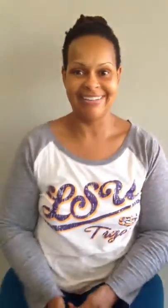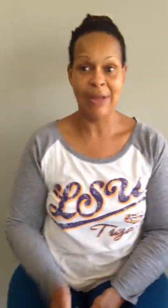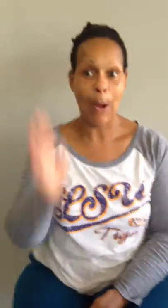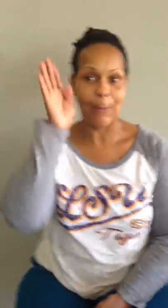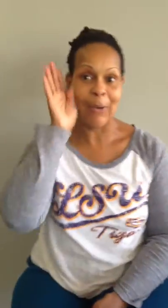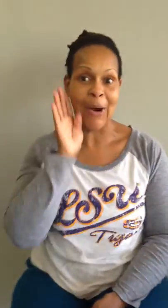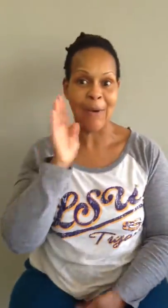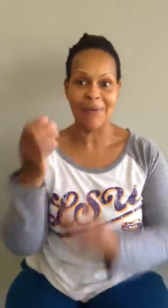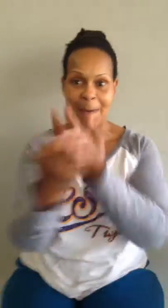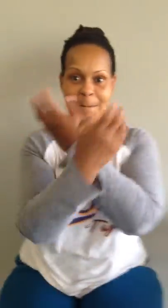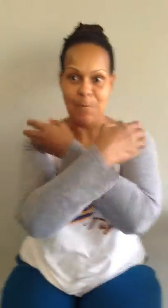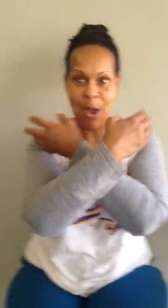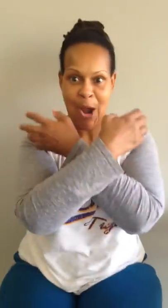Brawn Bear.